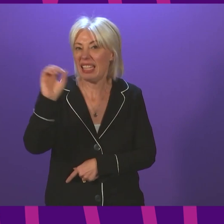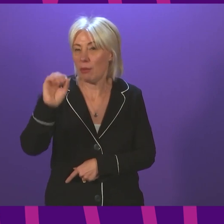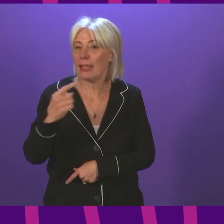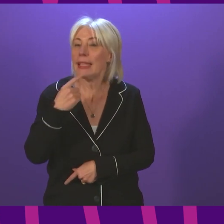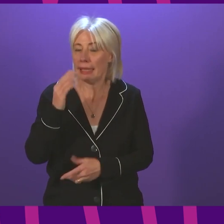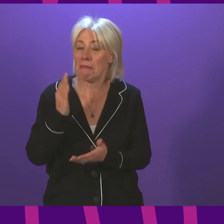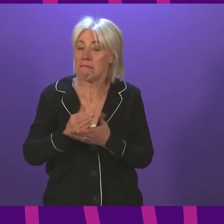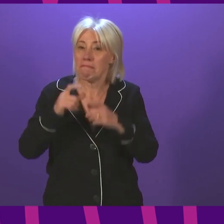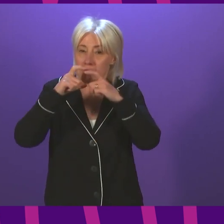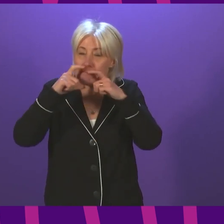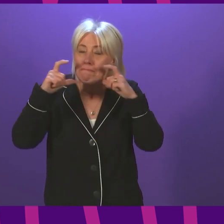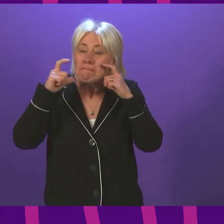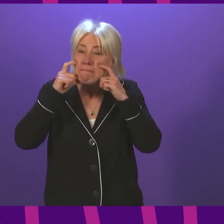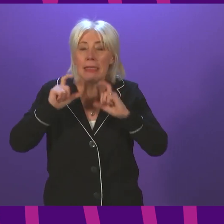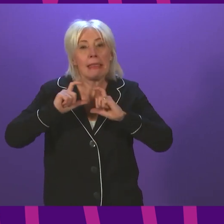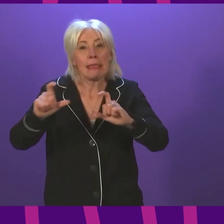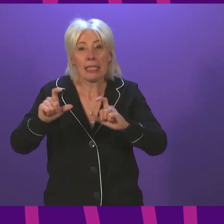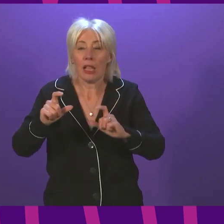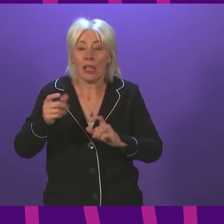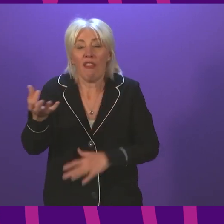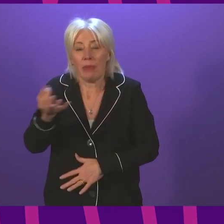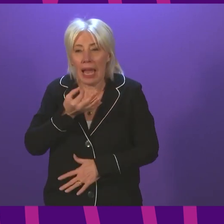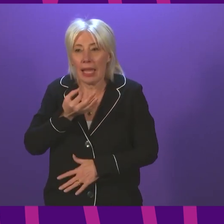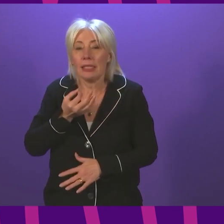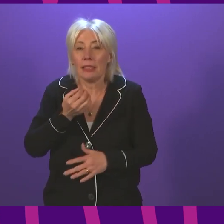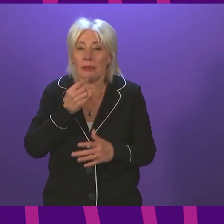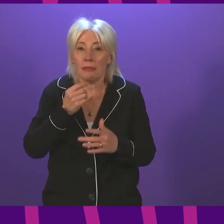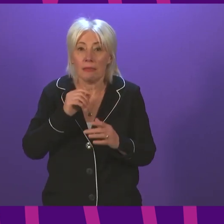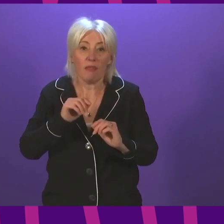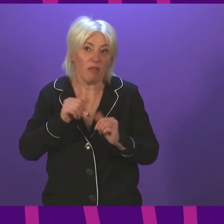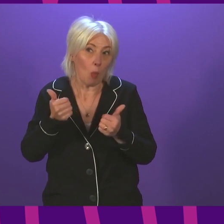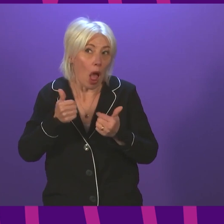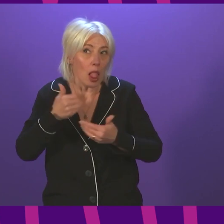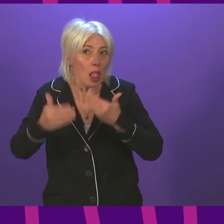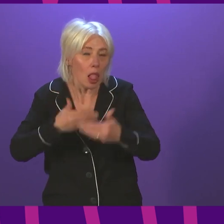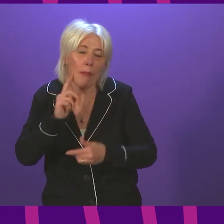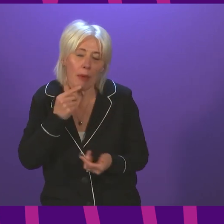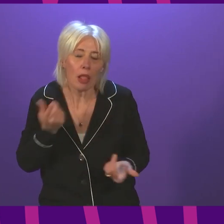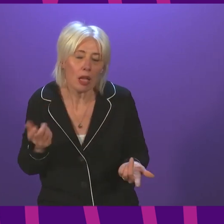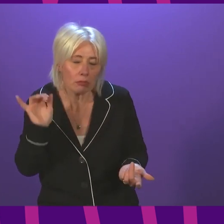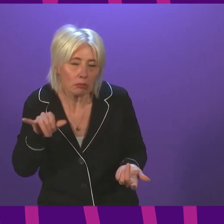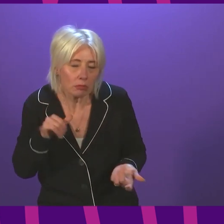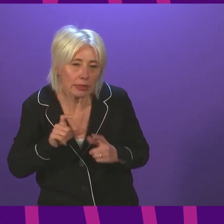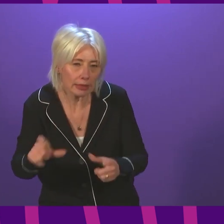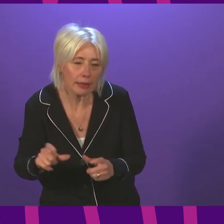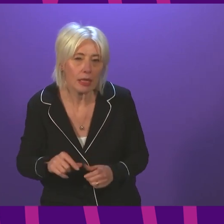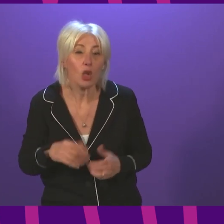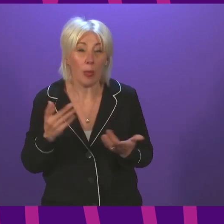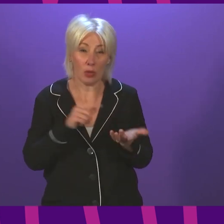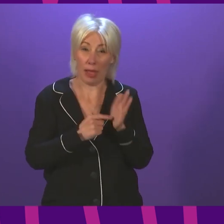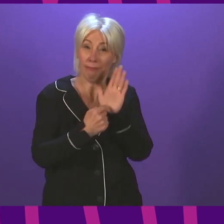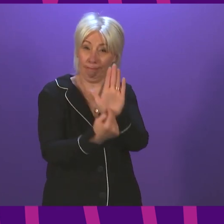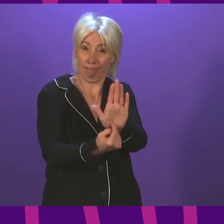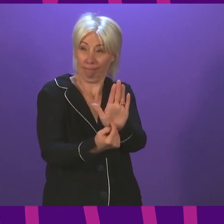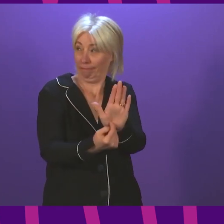face coverings when required to do so very or fairly well. So I think that illustrates the point that while I'm sure if you